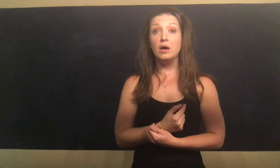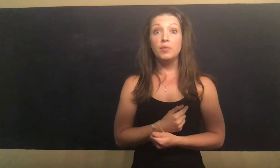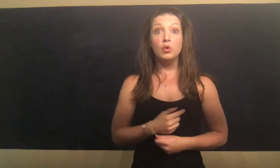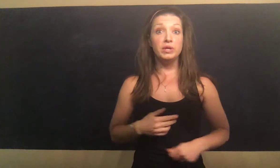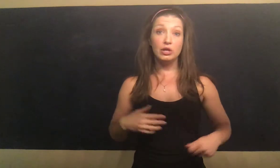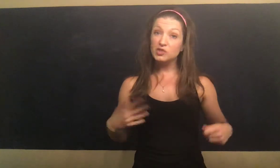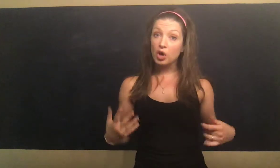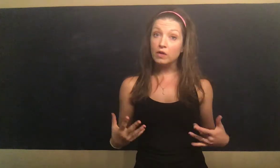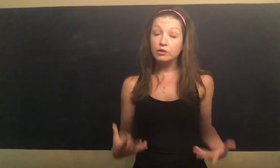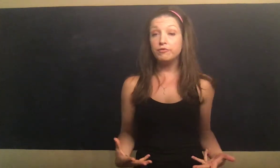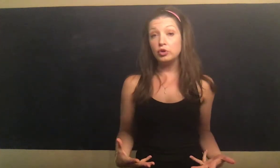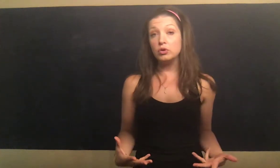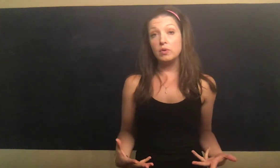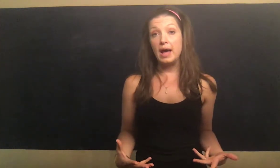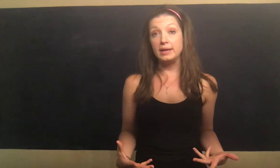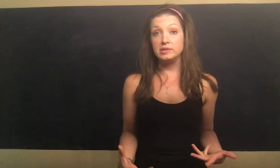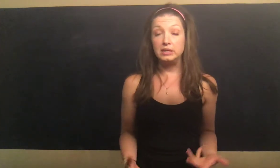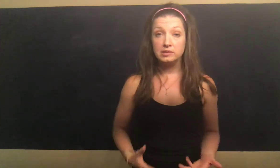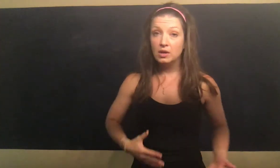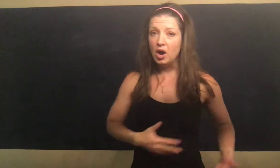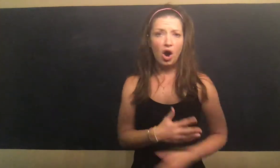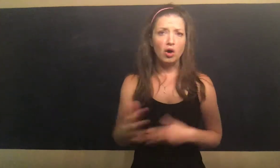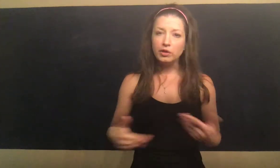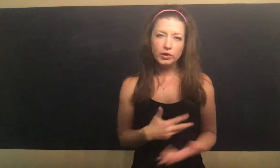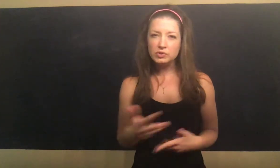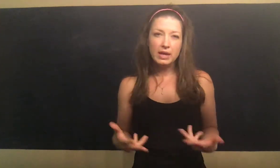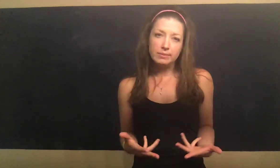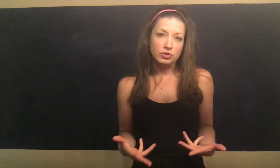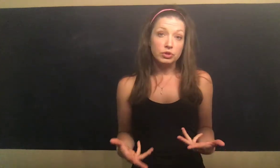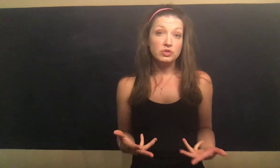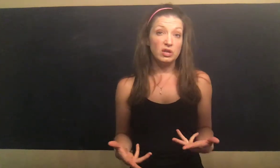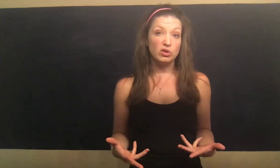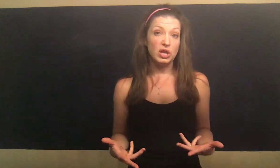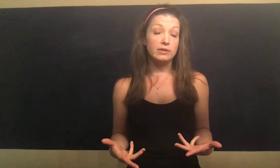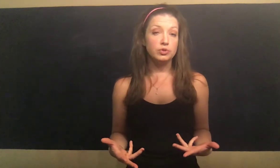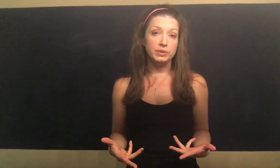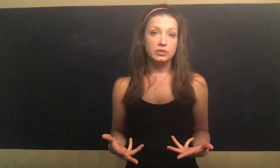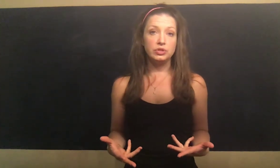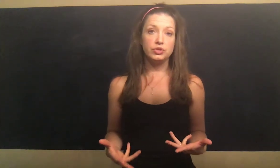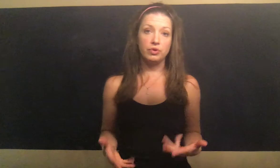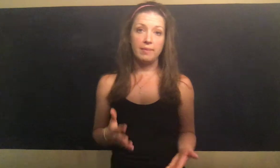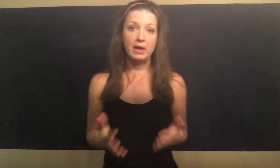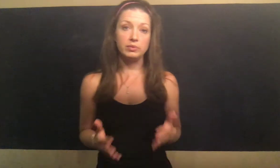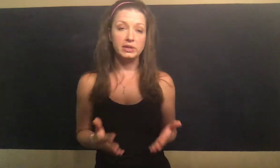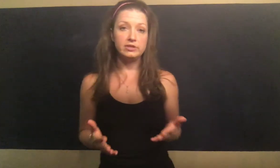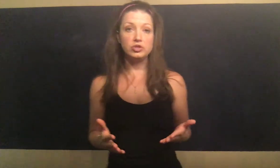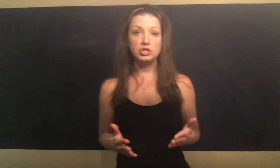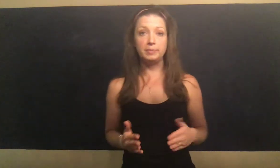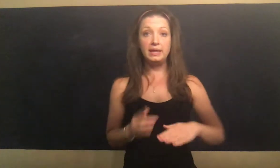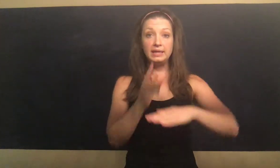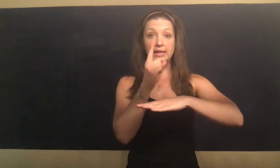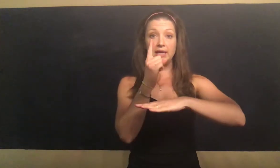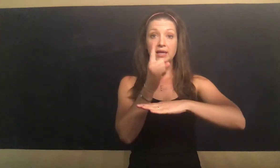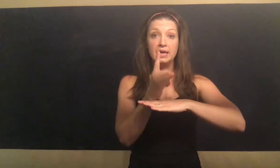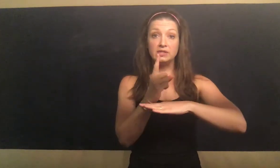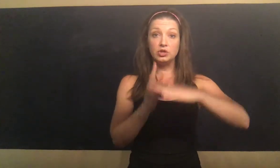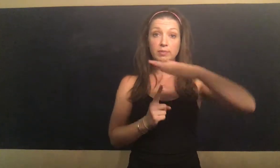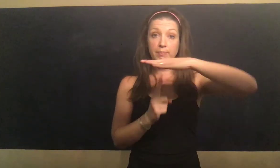We could also call it a vertical axis. All of those names are used interchangeably to describe that relationship, and again, it's going to be